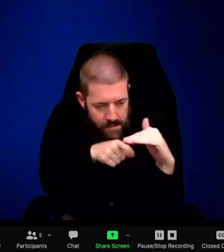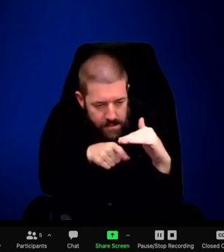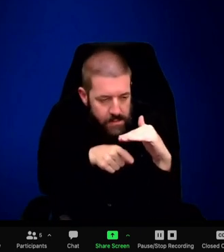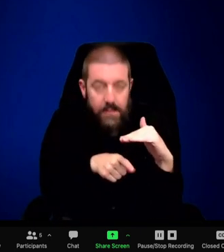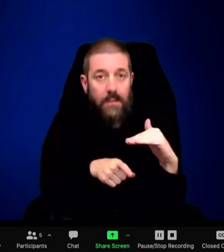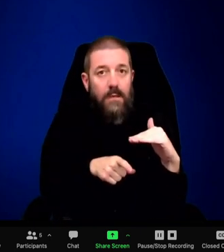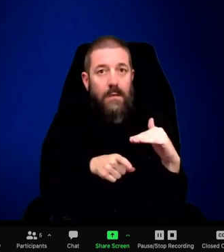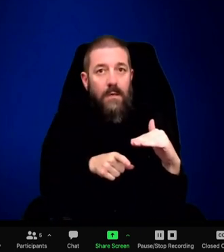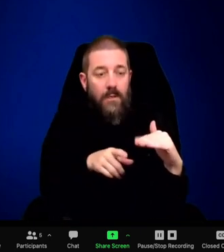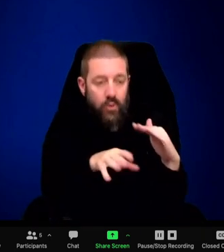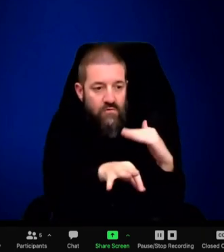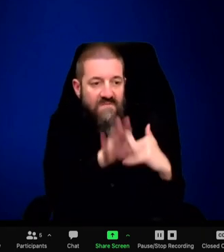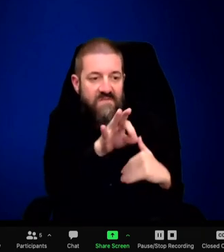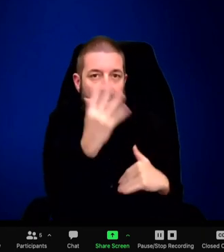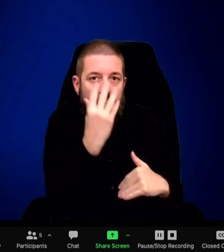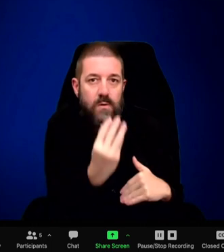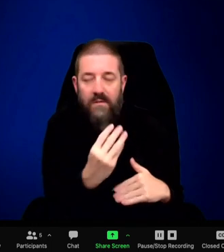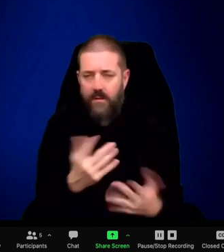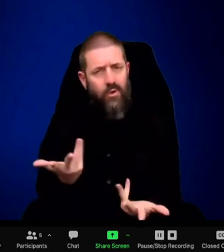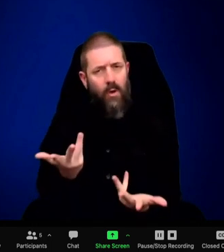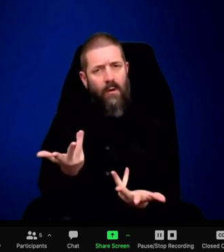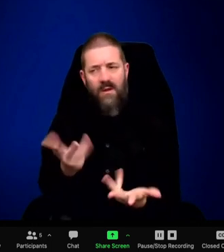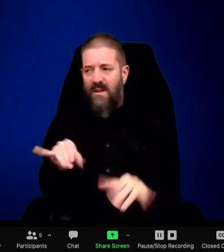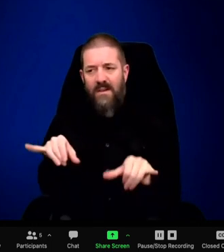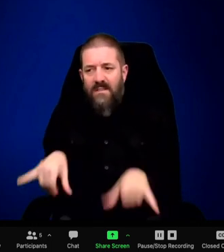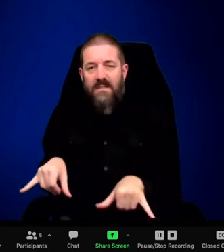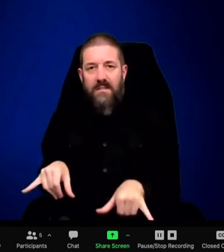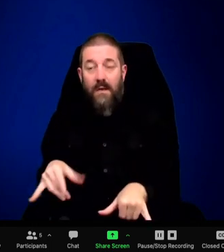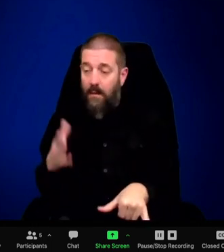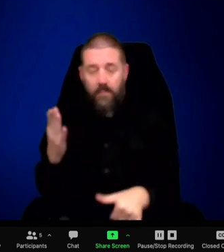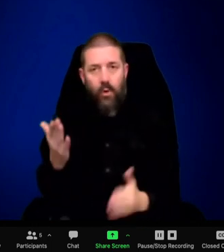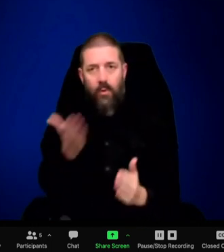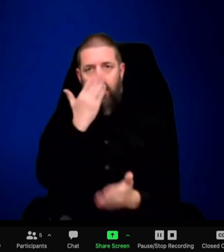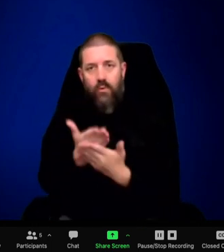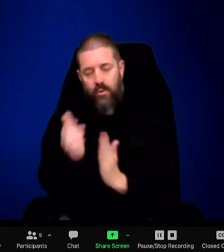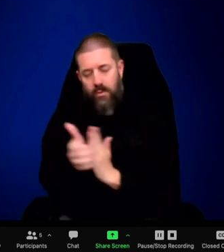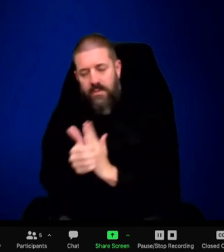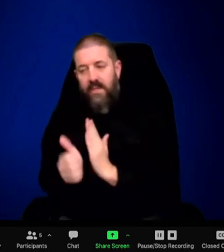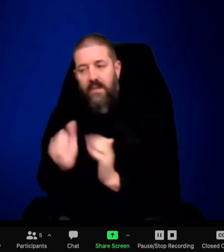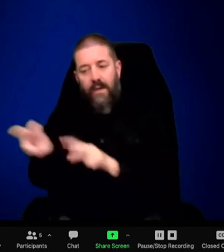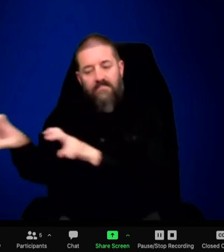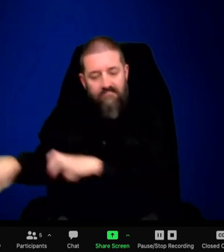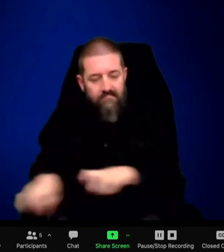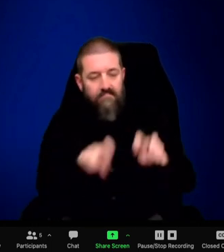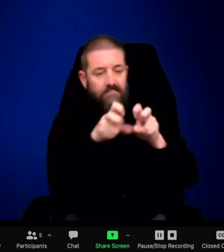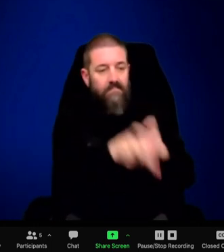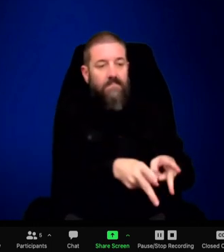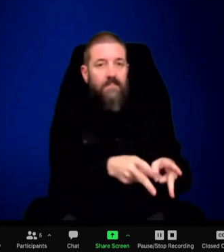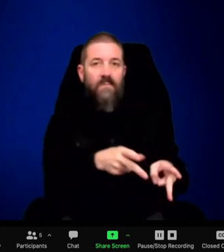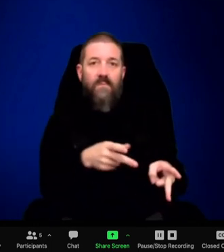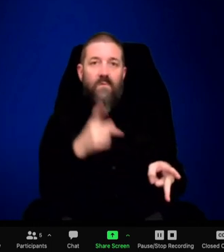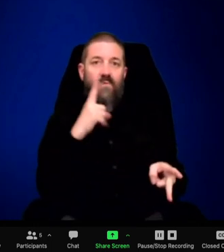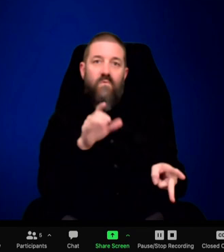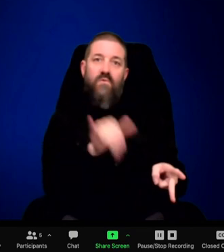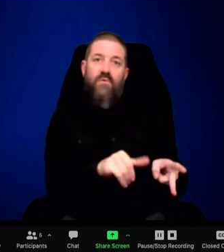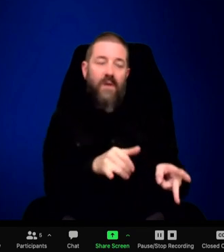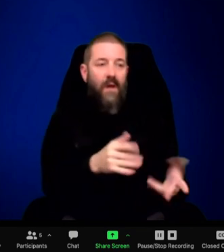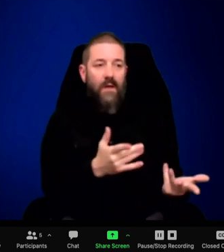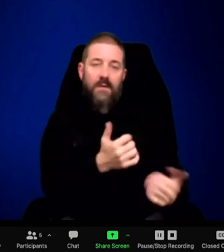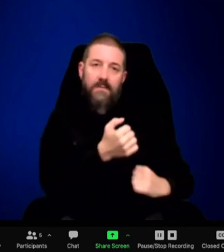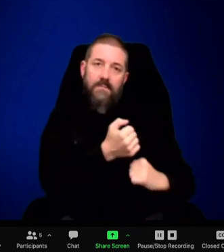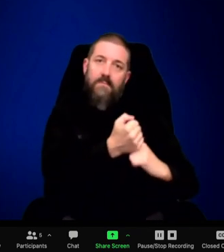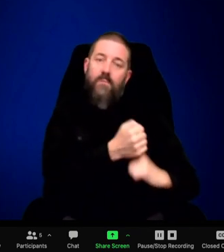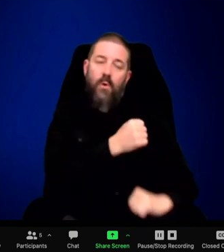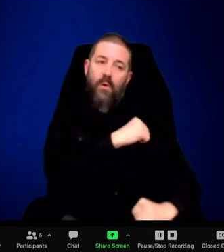So, it's this great story. And there's others like it here. That's the irony that men that arrive here that have had a hunting